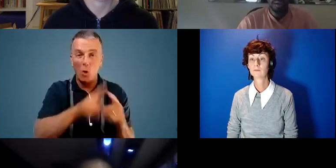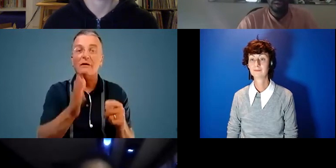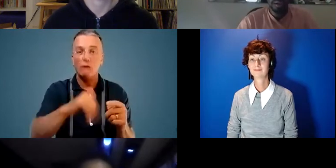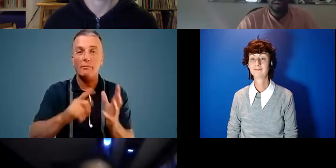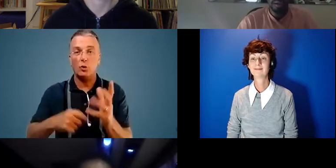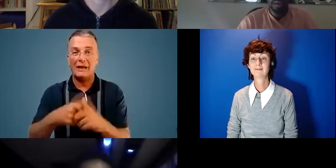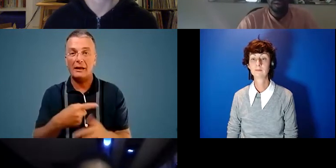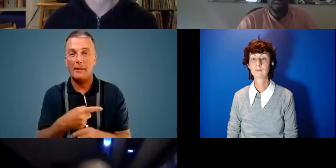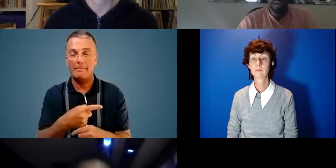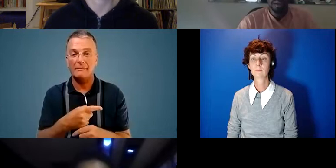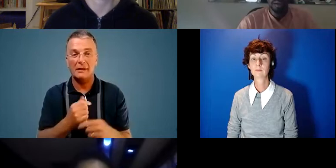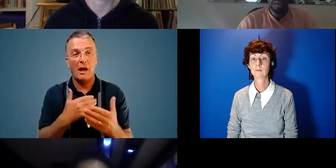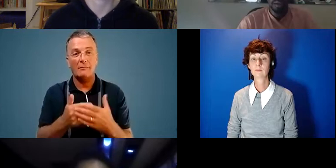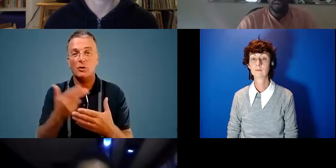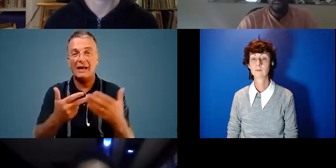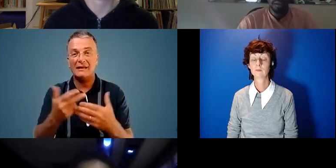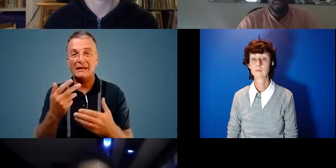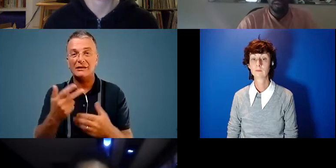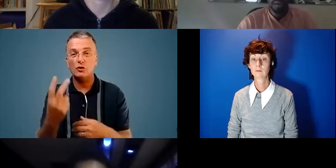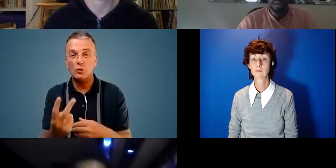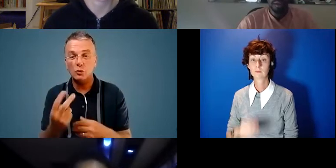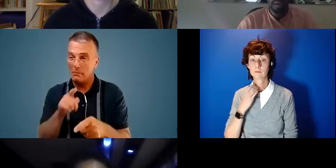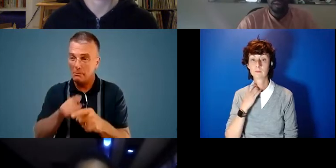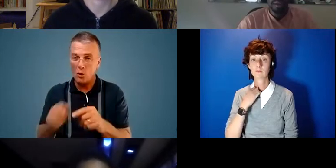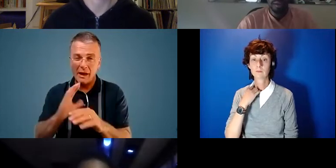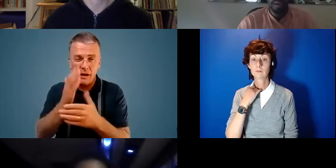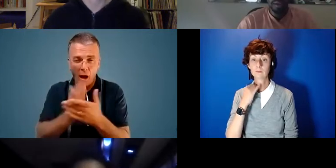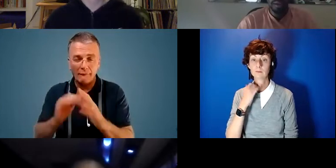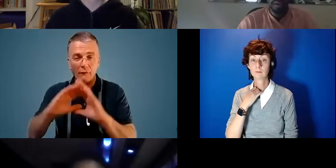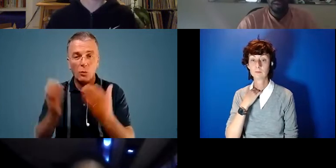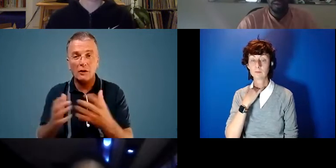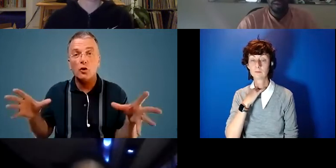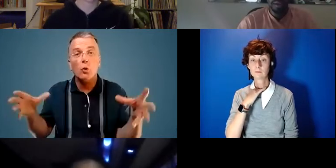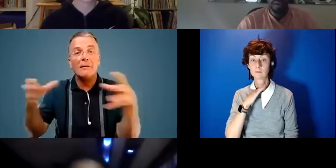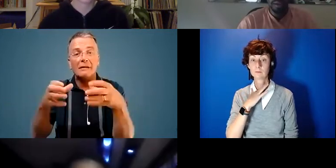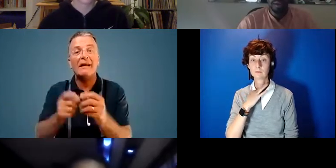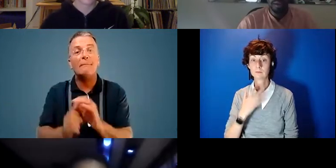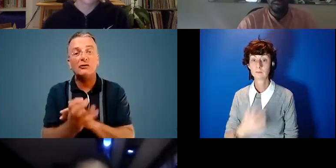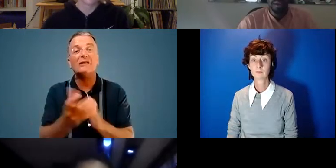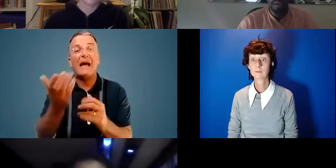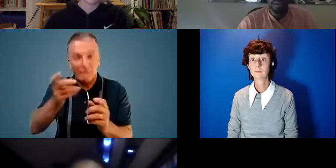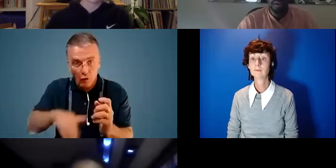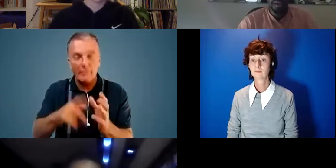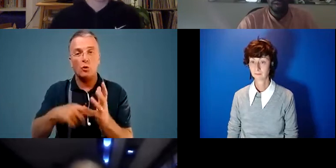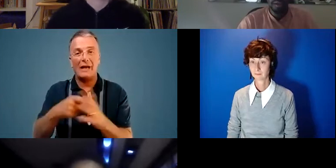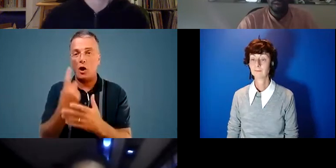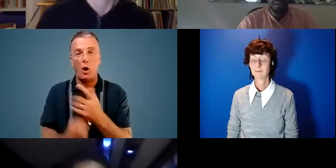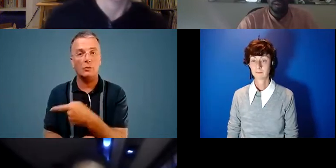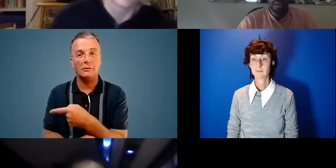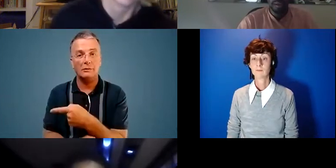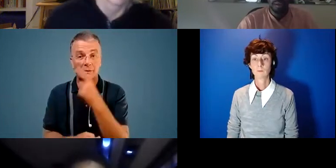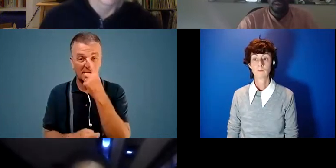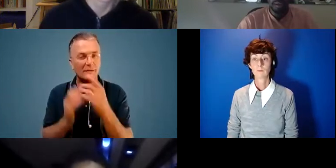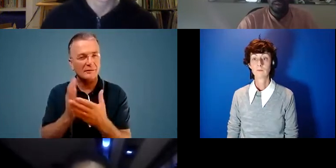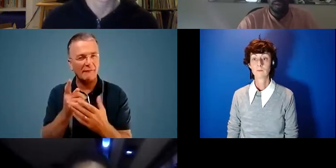and also up until 1882, more than half of the world's cumulative emissions came from the UK alone. And definitely go